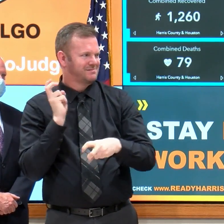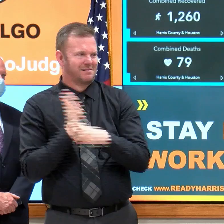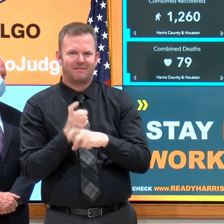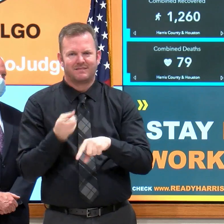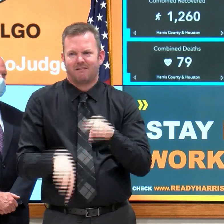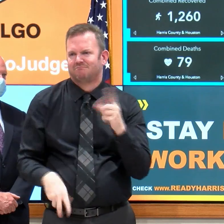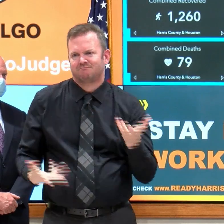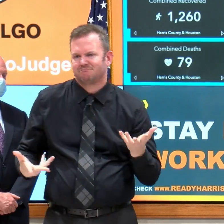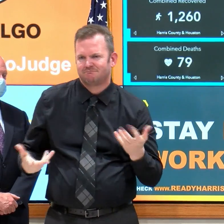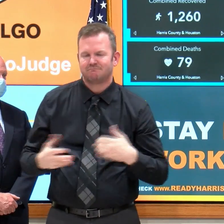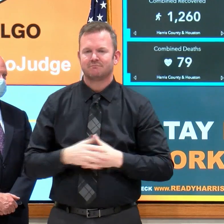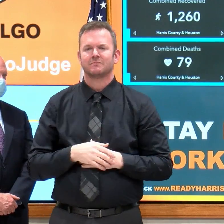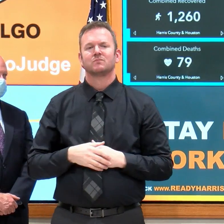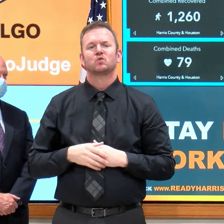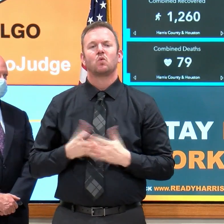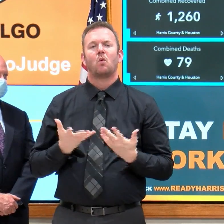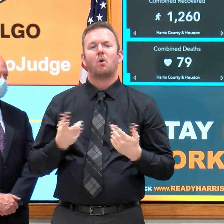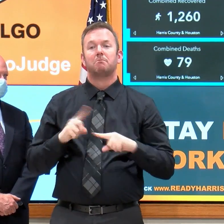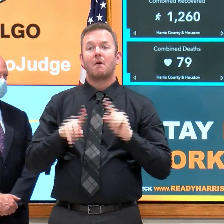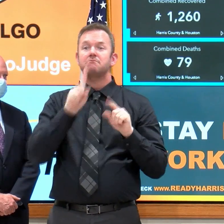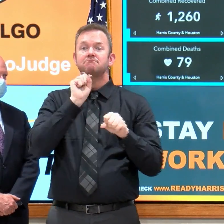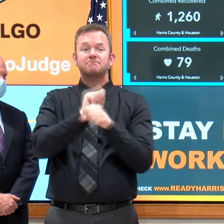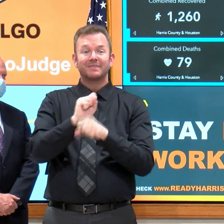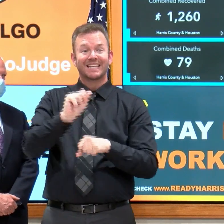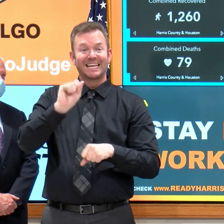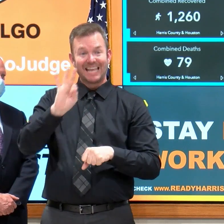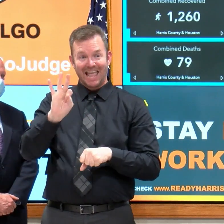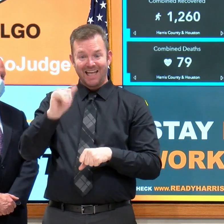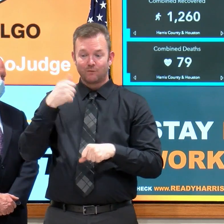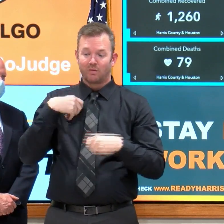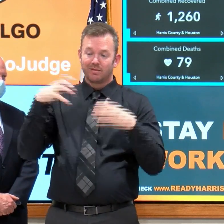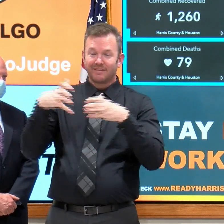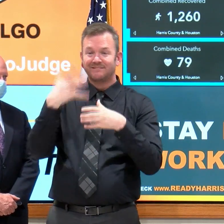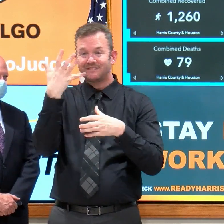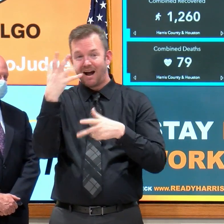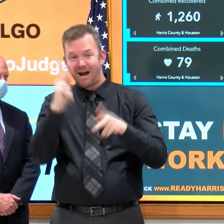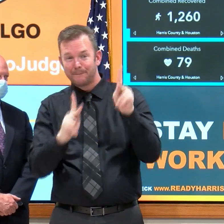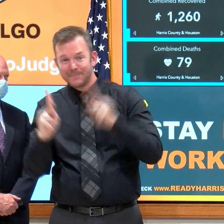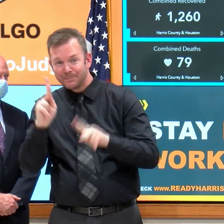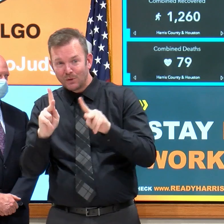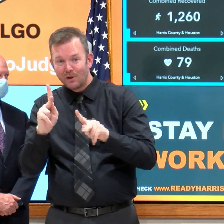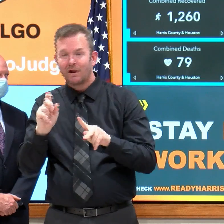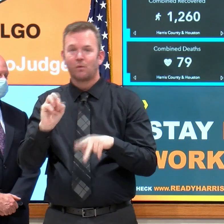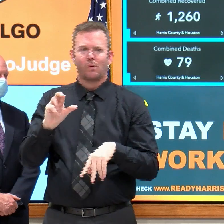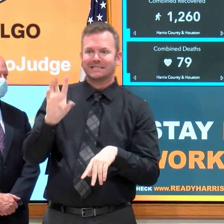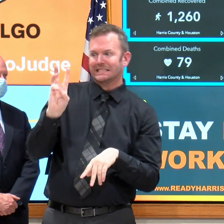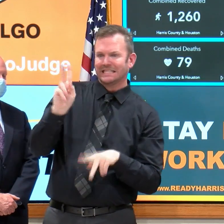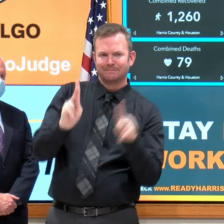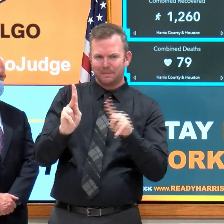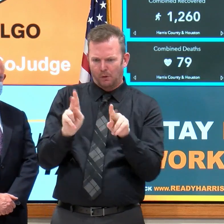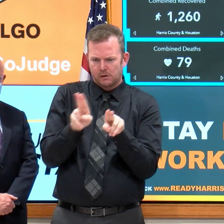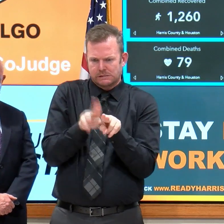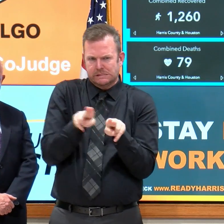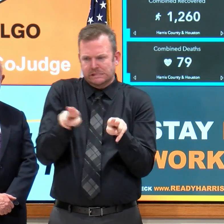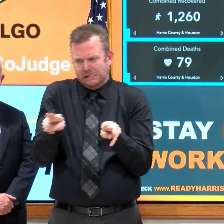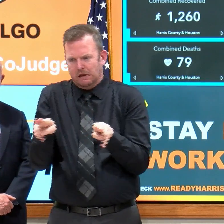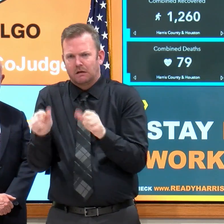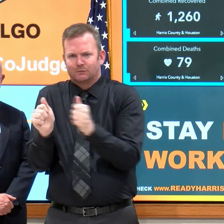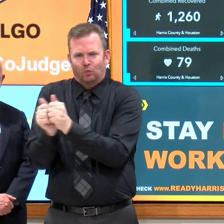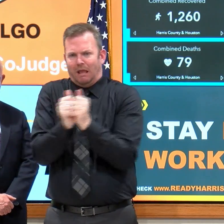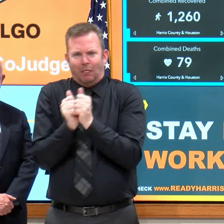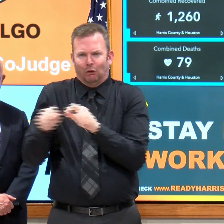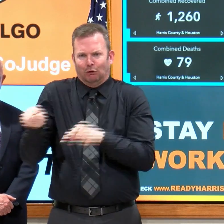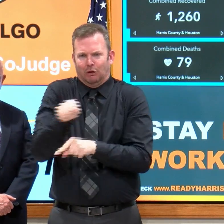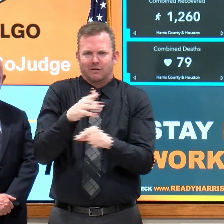when there were 5 and 6 sleeping in the same bedroom, it was impossible to social separate, so to speak.